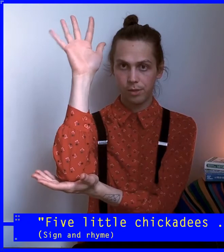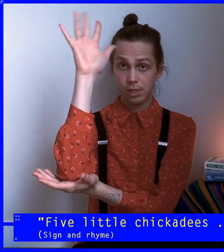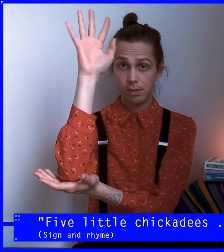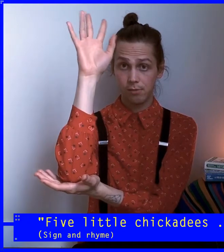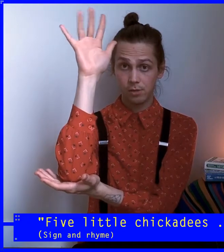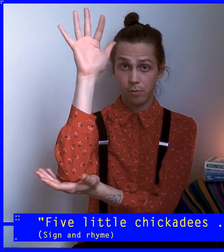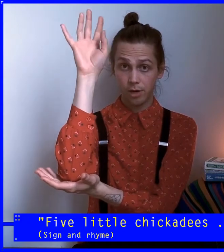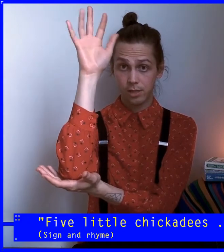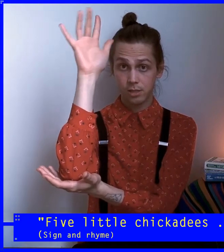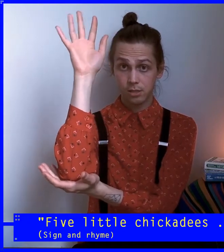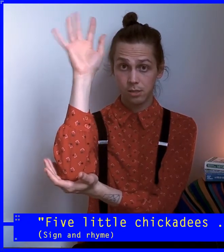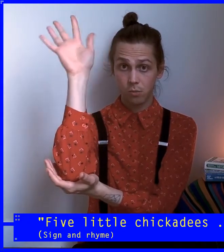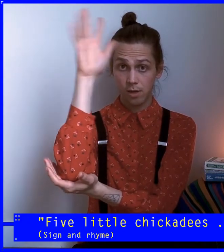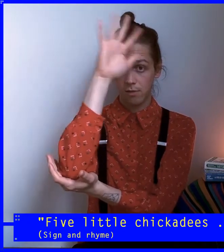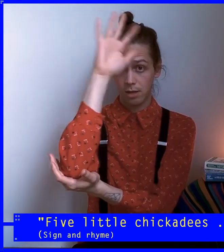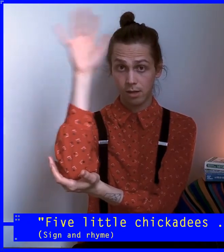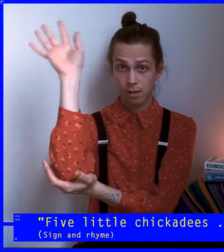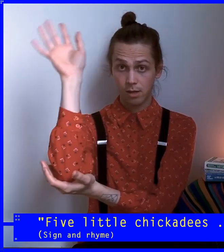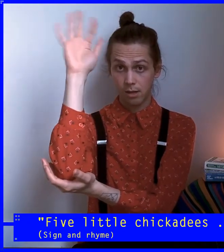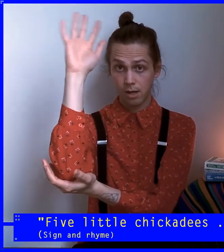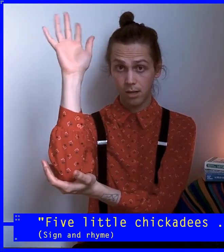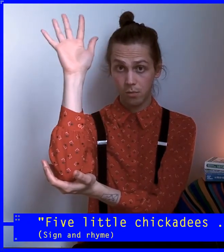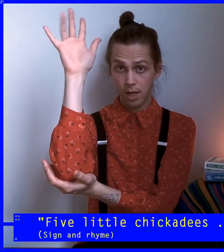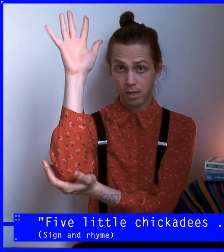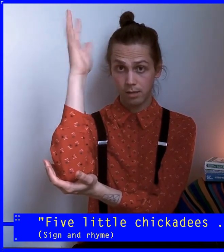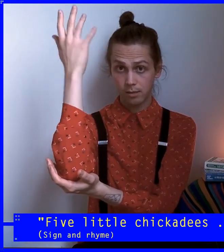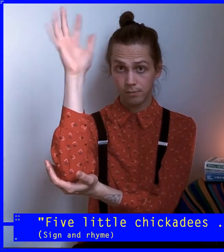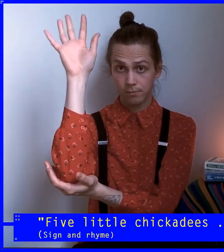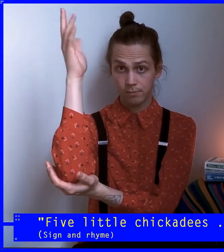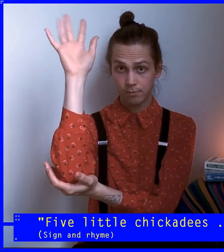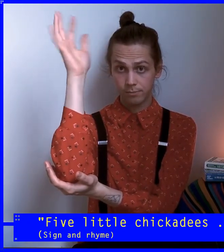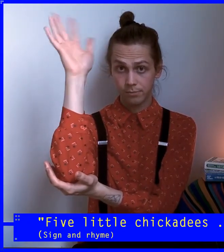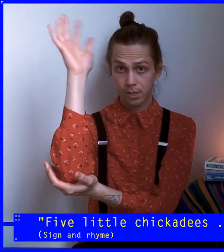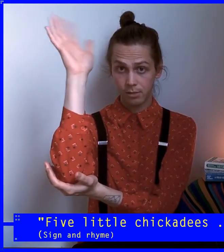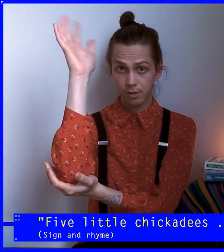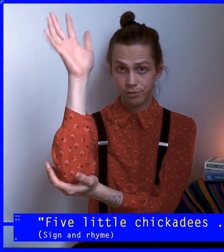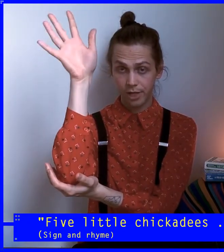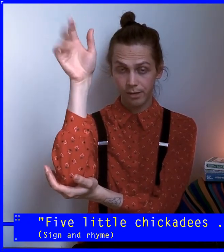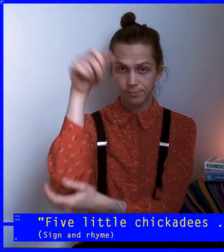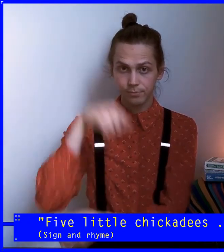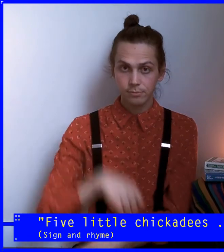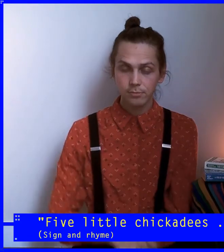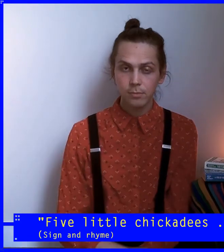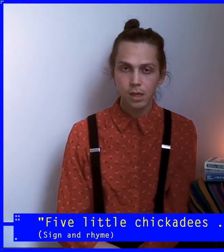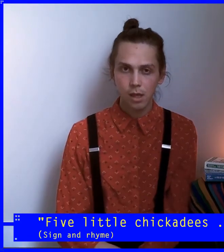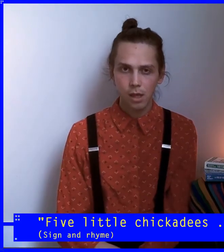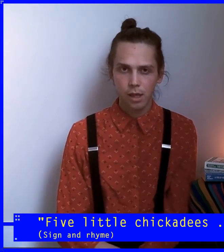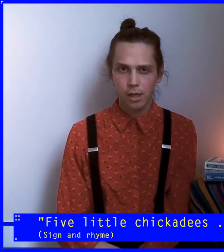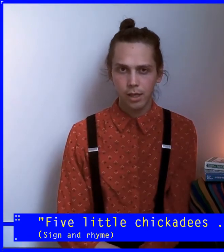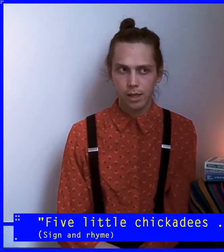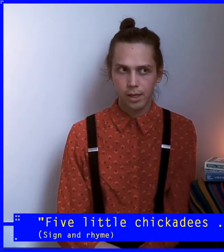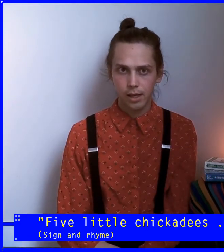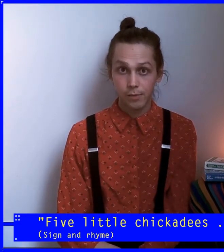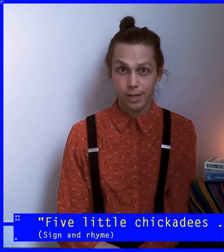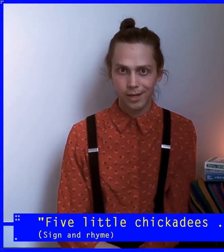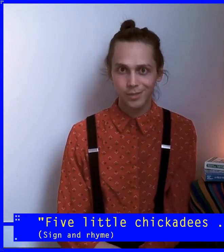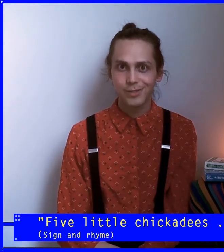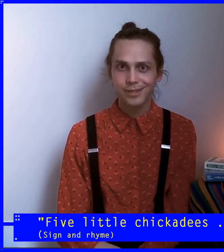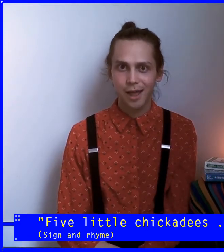leaves and branches waving in the wind. There's our tree. And we have the sun.